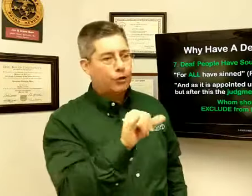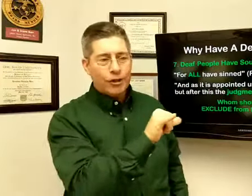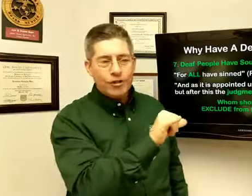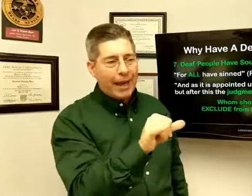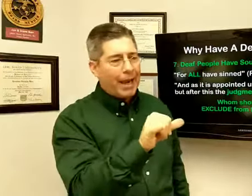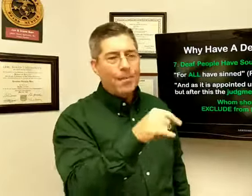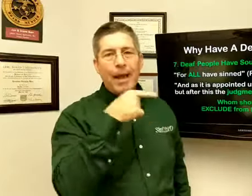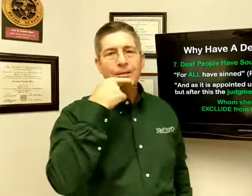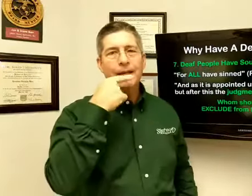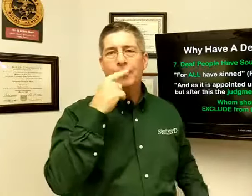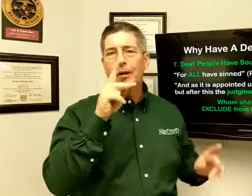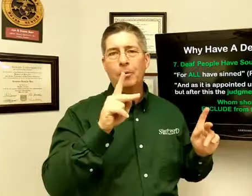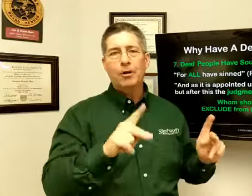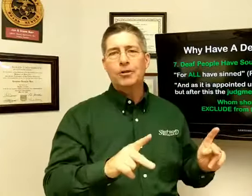the same as the hearing person.